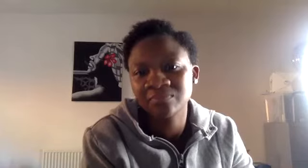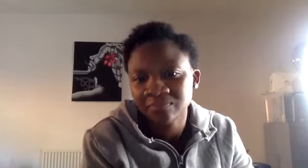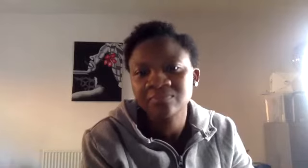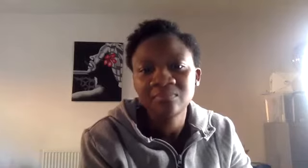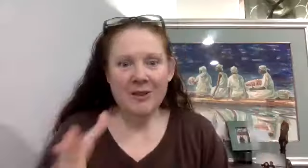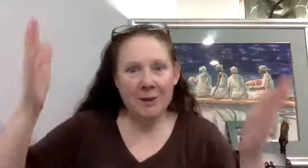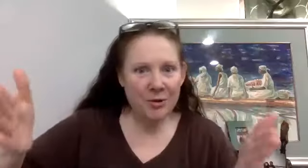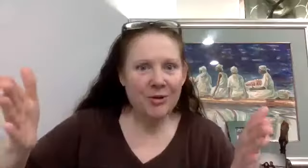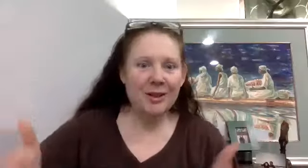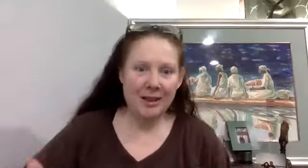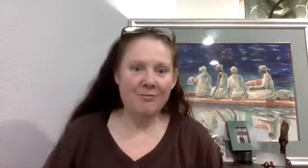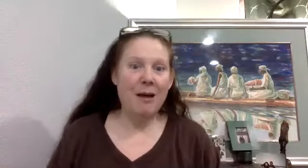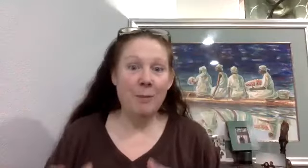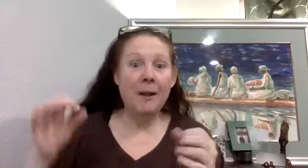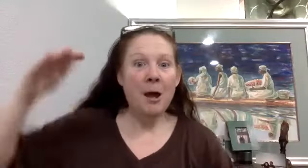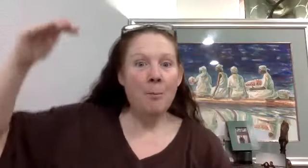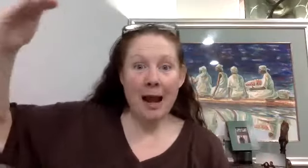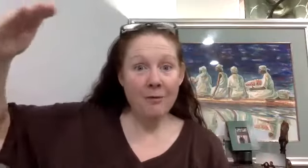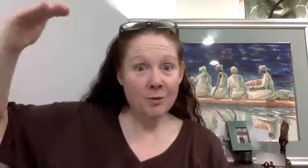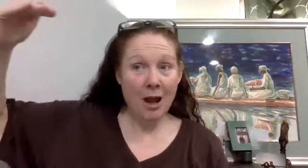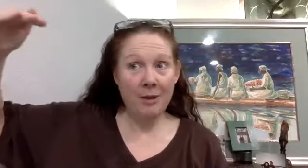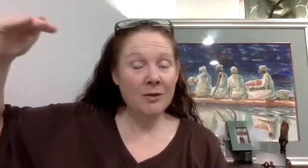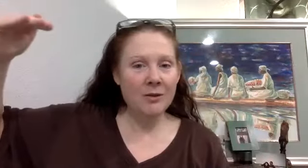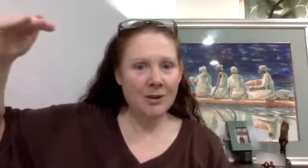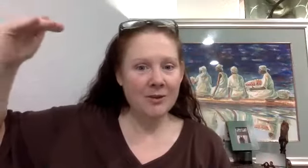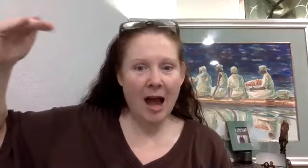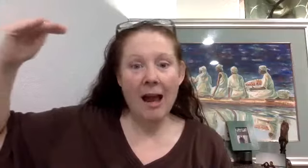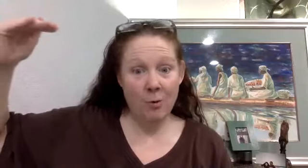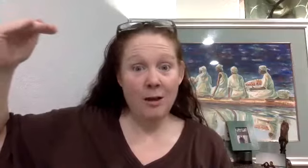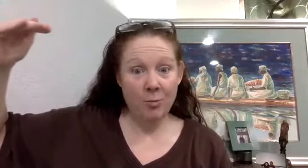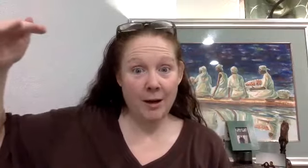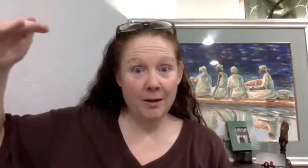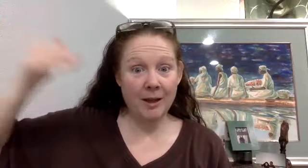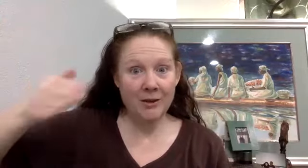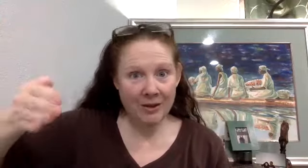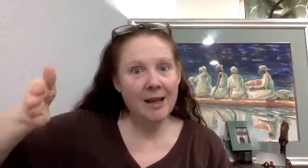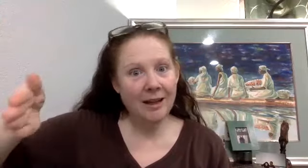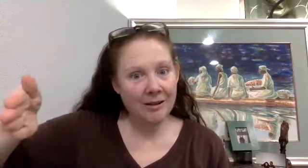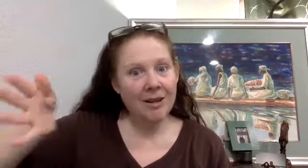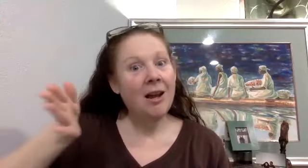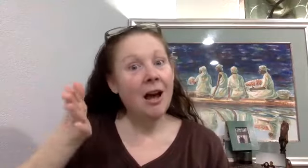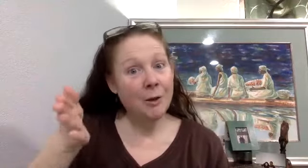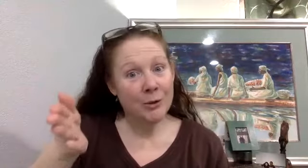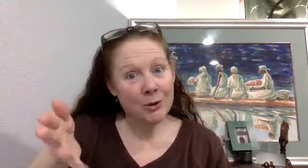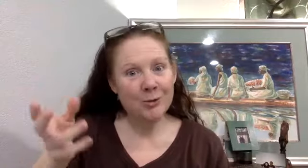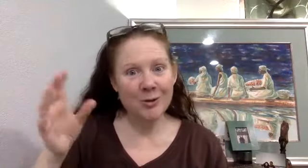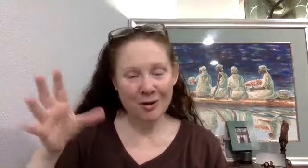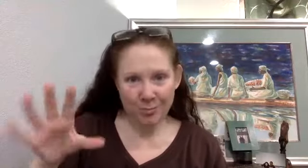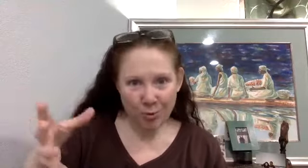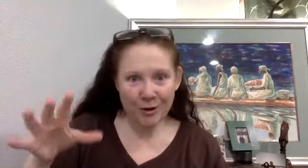research. Experts are going to need to vet me, but I have this, I mean, this is, this is a high quality product. Like this is, I need an astute sort of board of